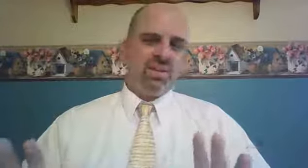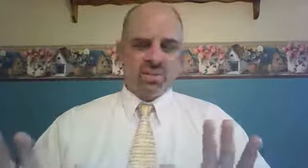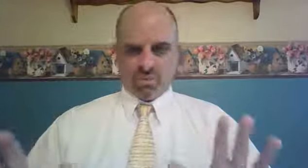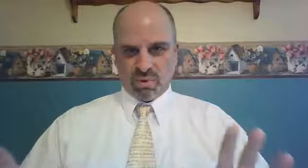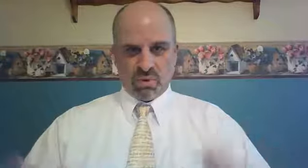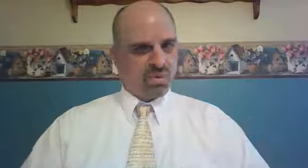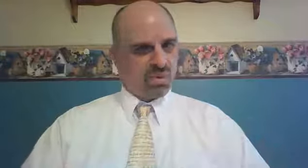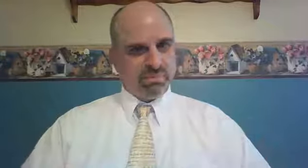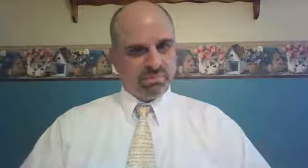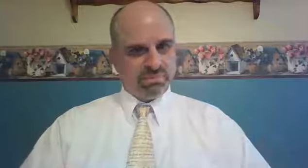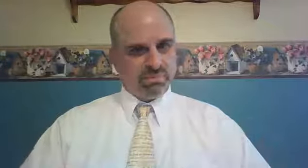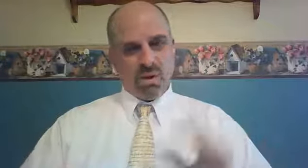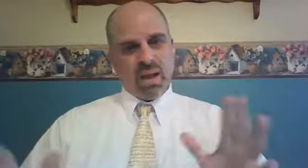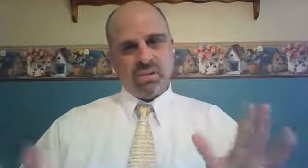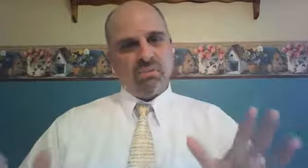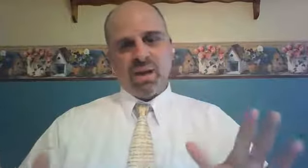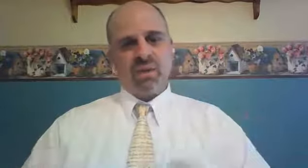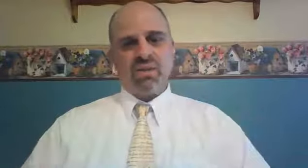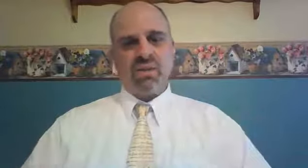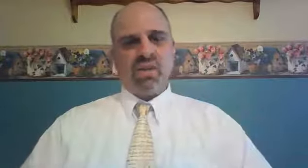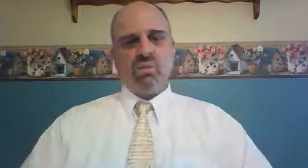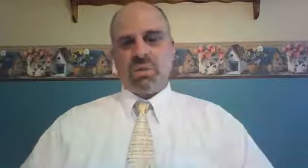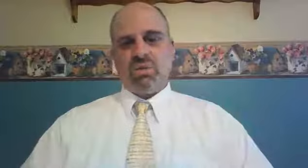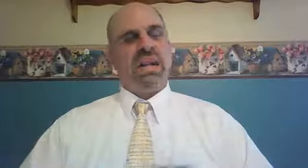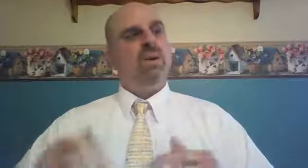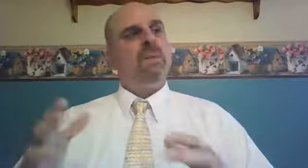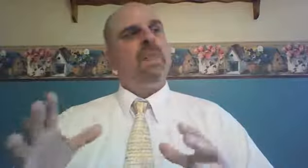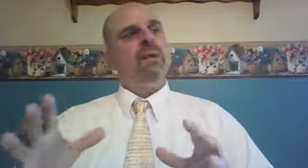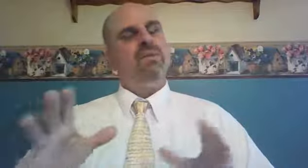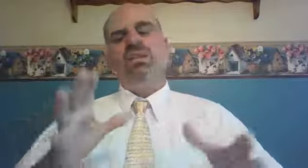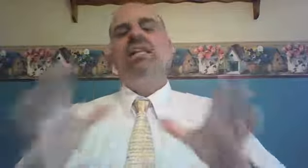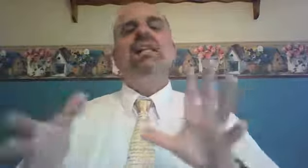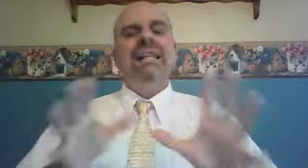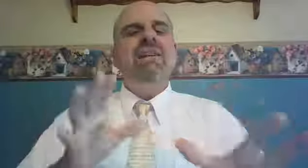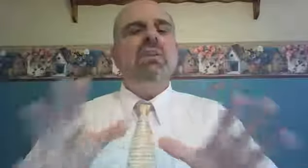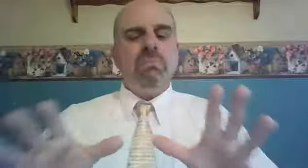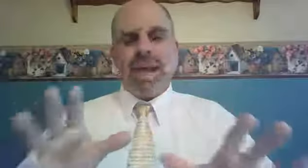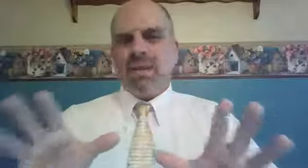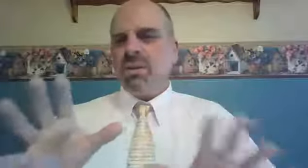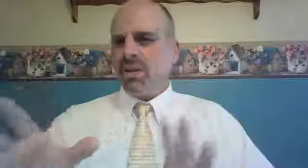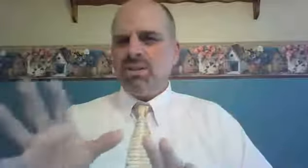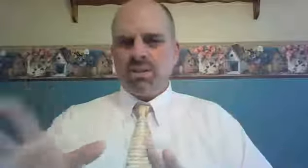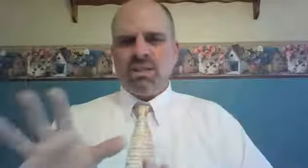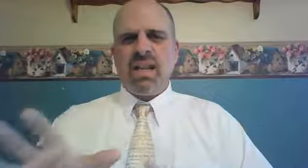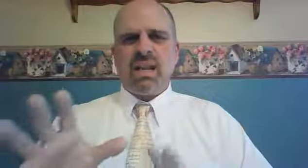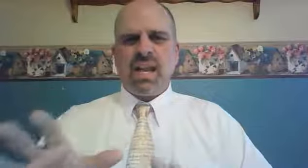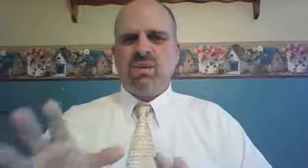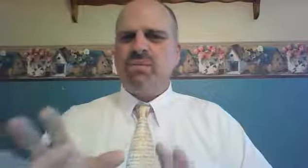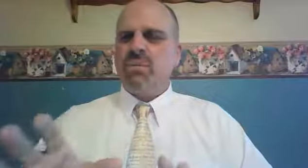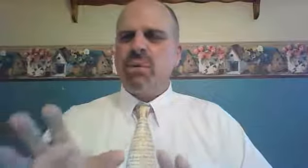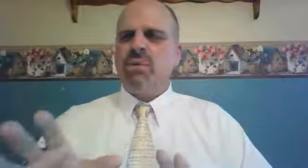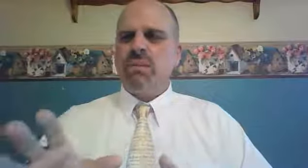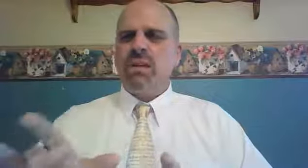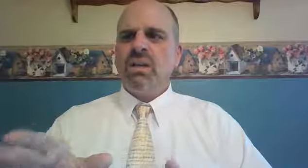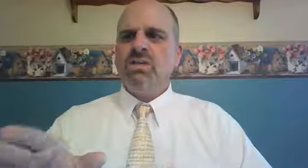Ruth. Boaz marries Ruth. Now, there's a little legal matter that needs to be taken care of first, because